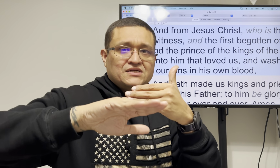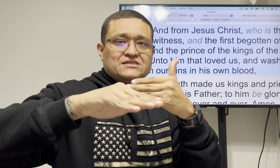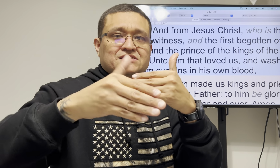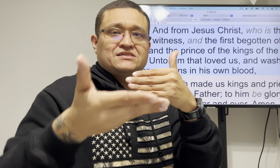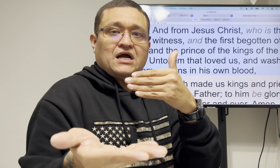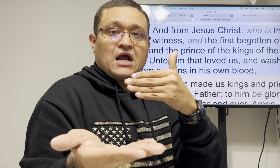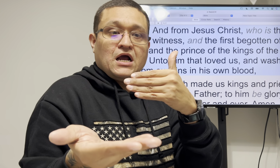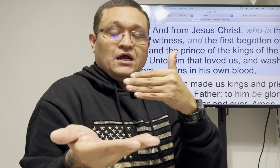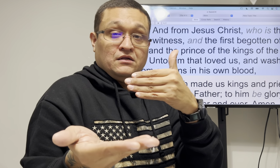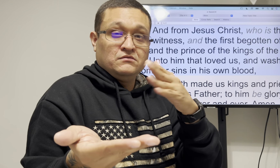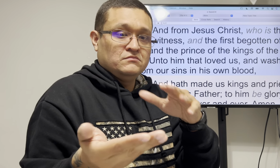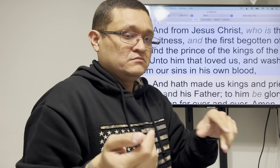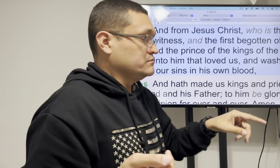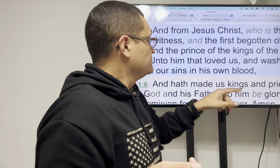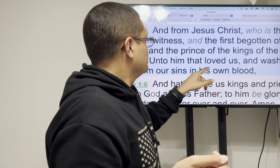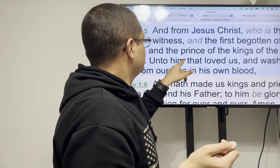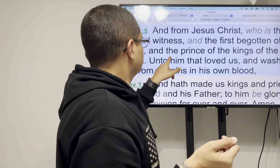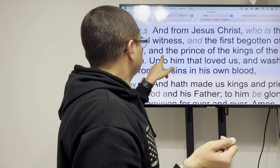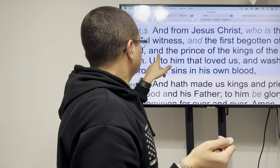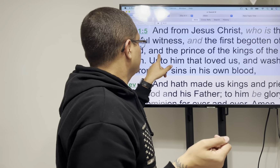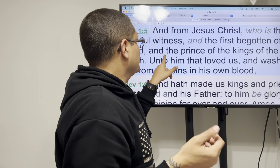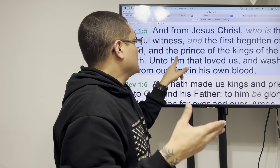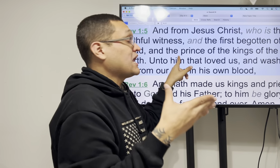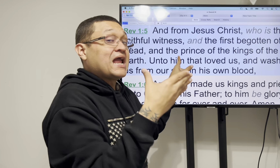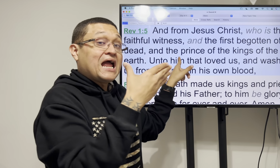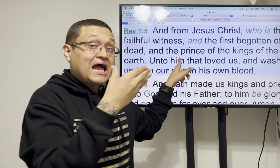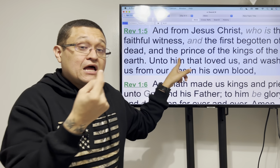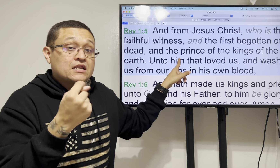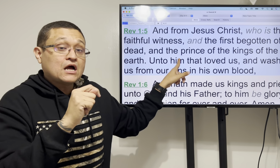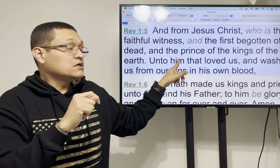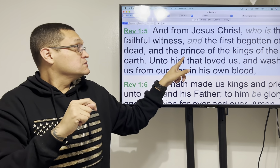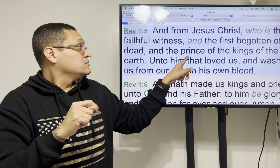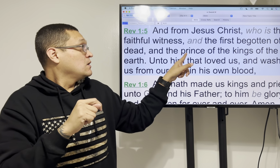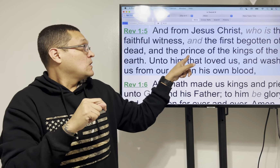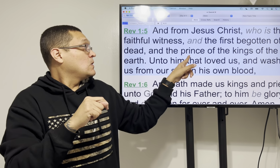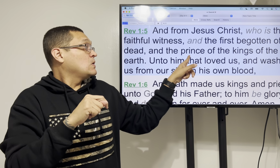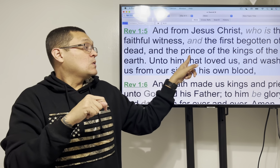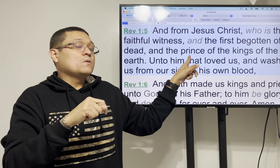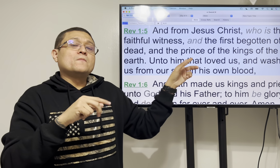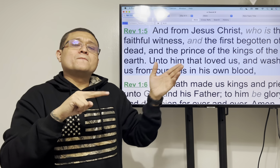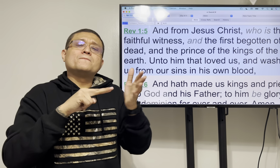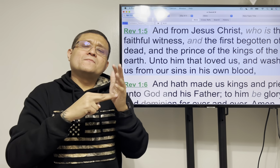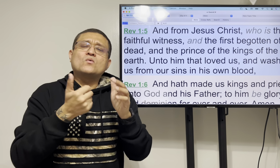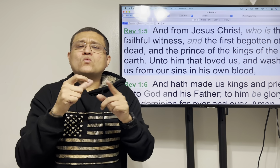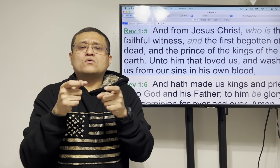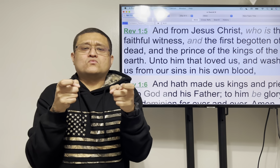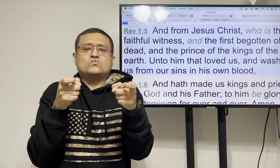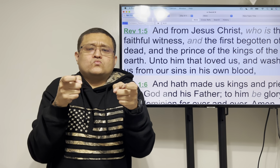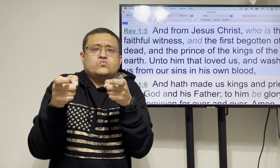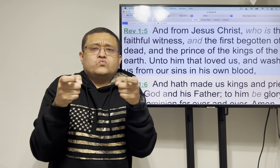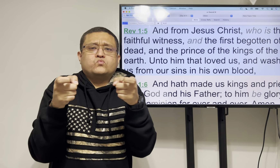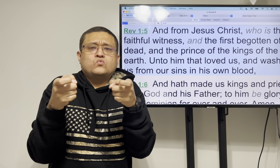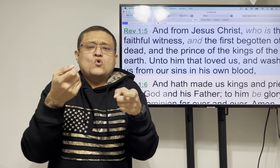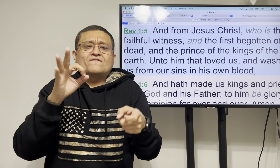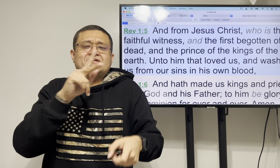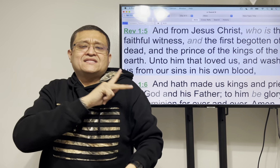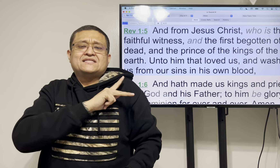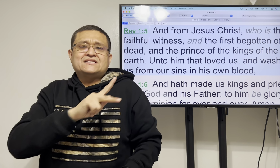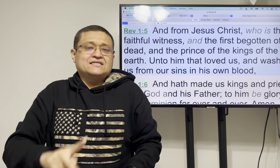the prince meaning